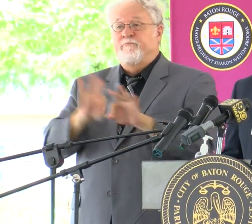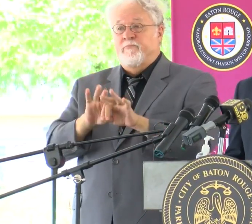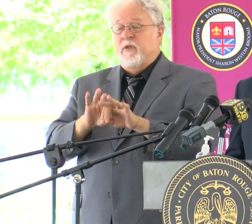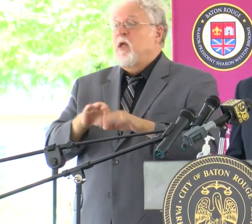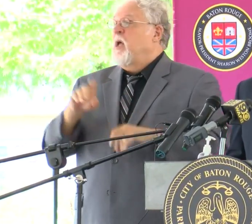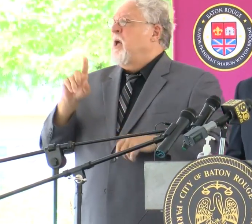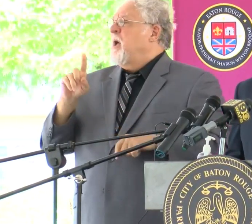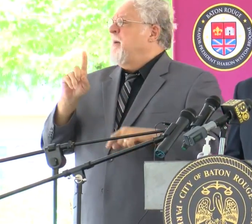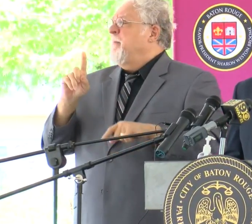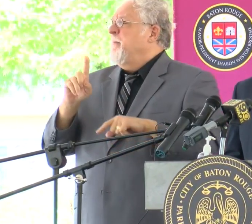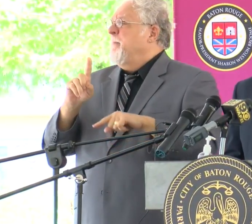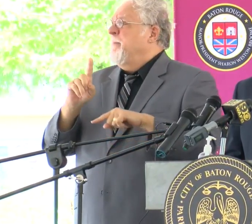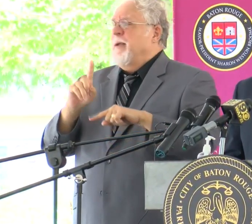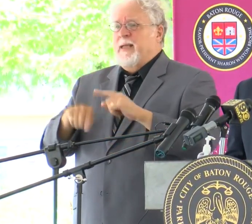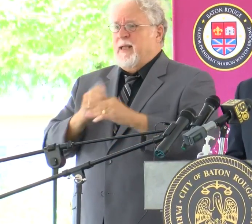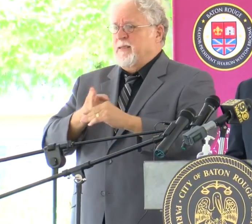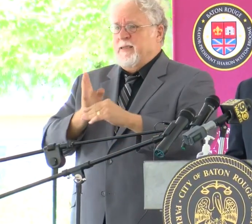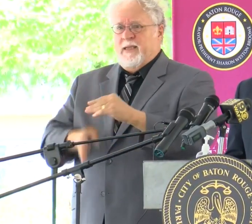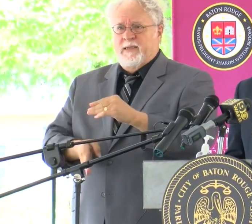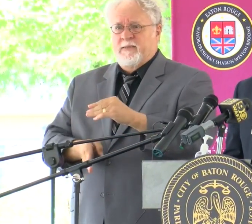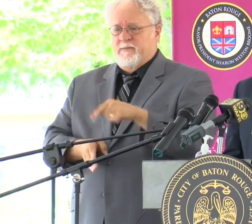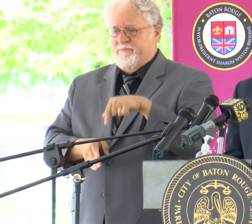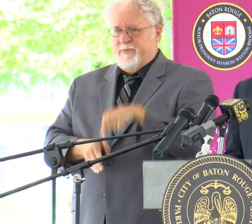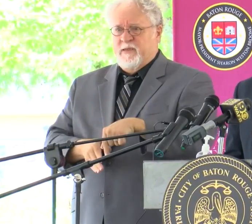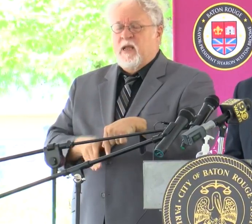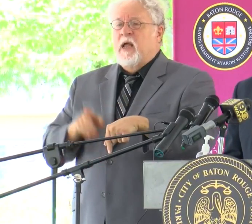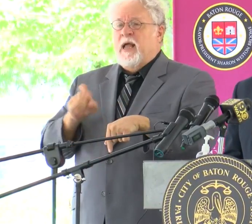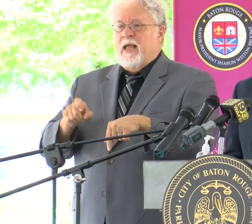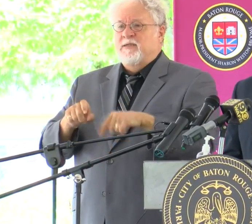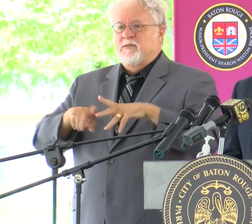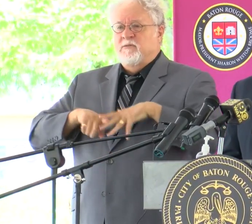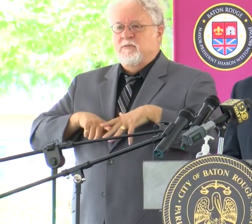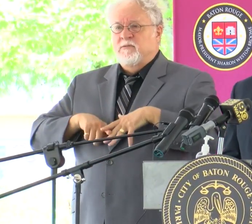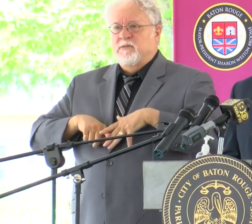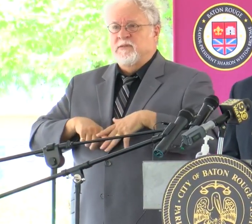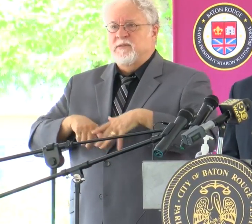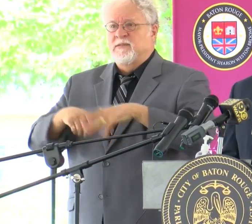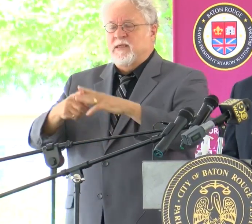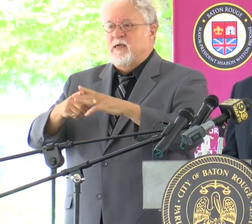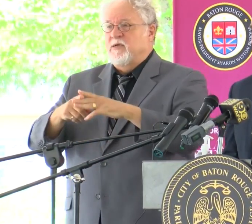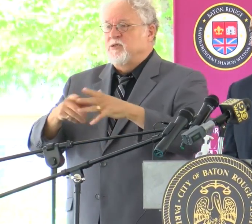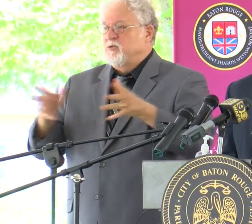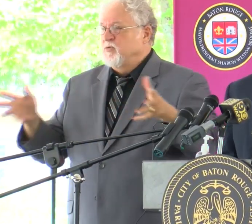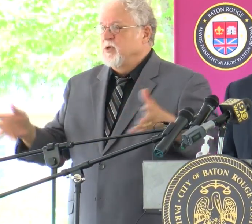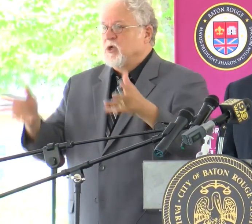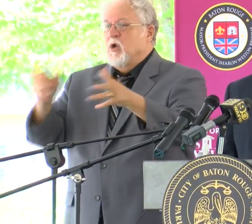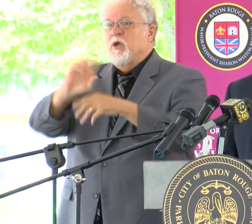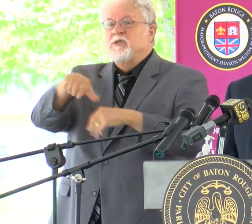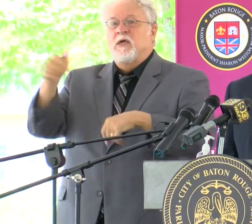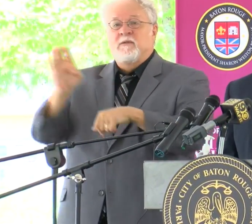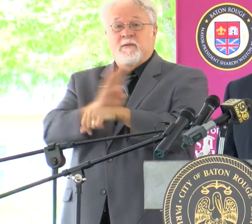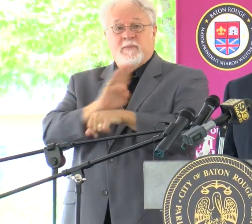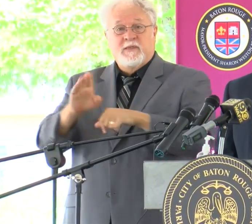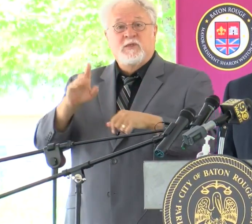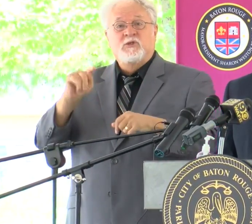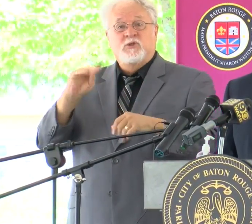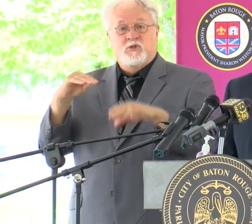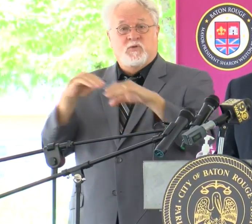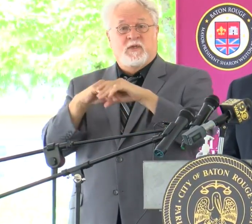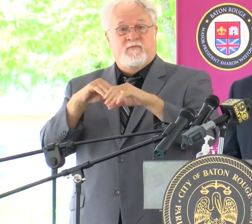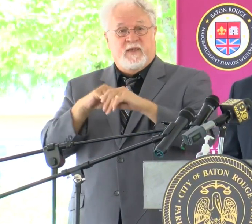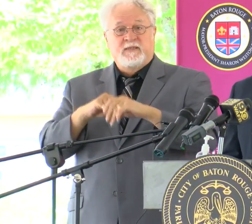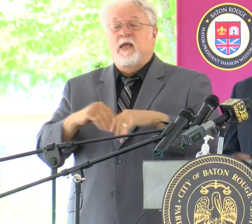But it can't end here. It has to be a catalyst to incentivize more businesses to invest.